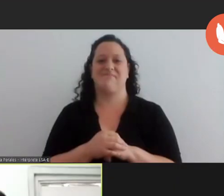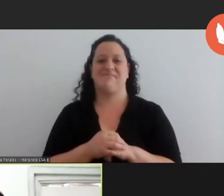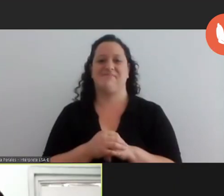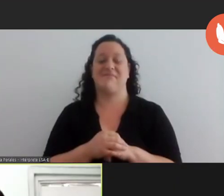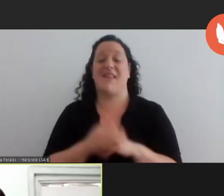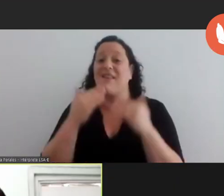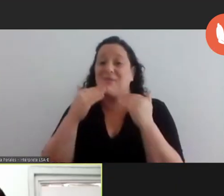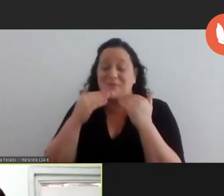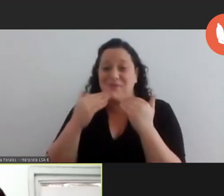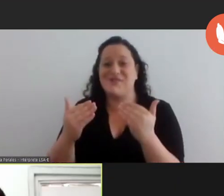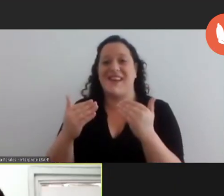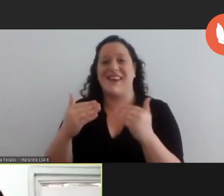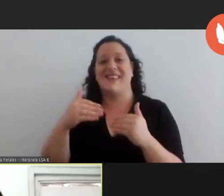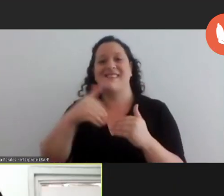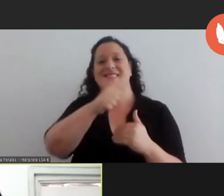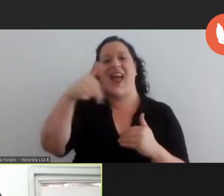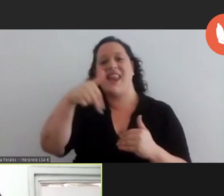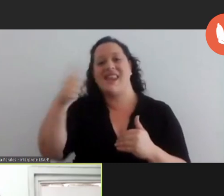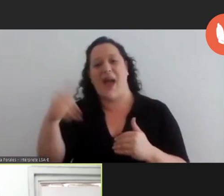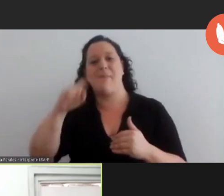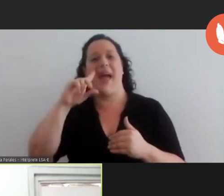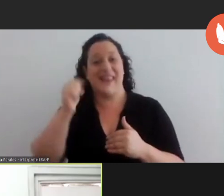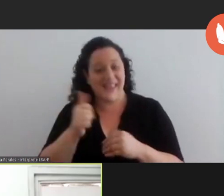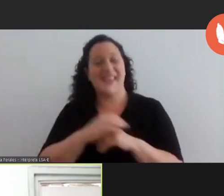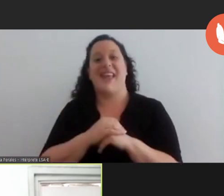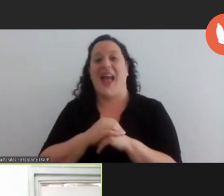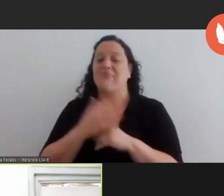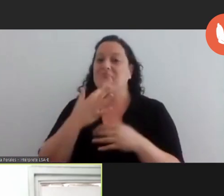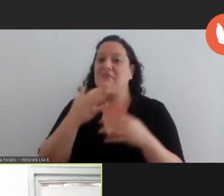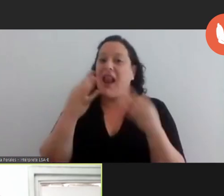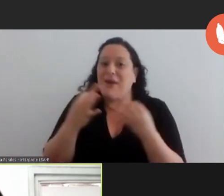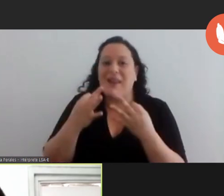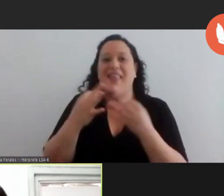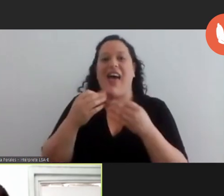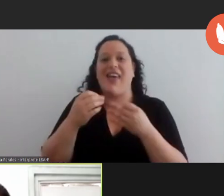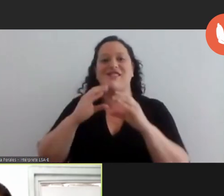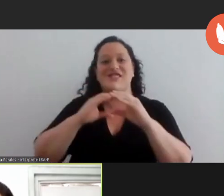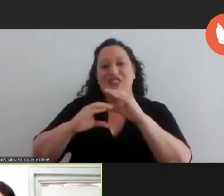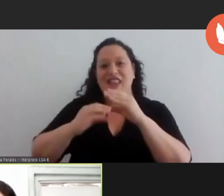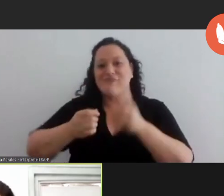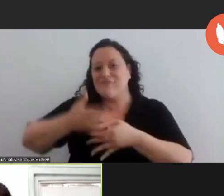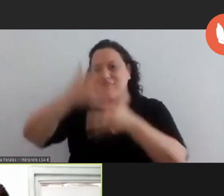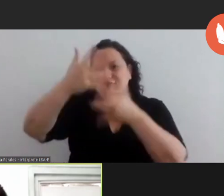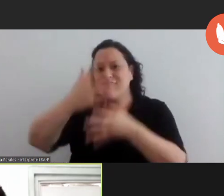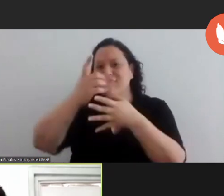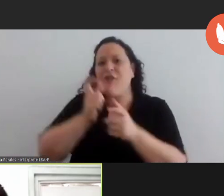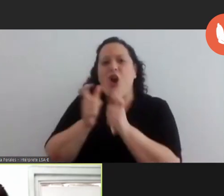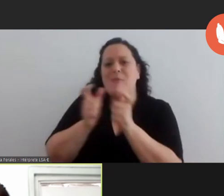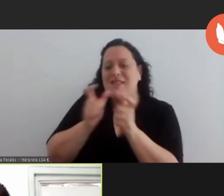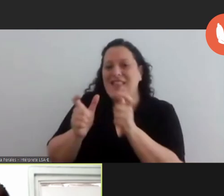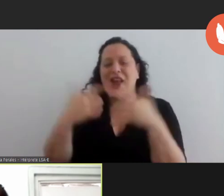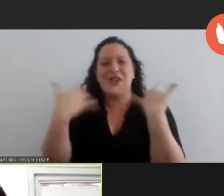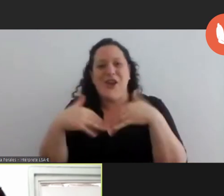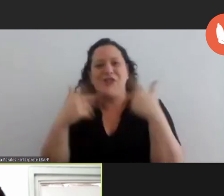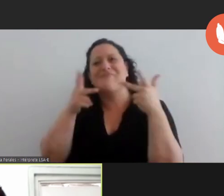Thank you, Ana Maria, you've had some comments in our